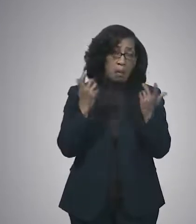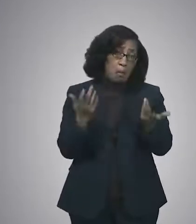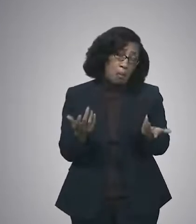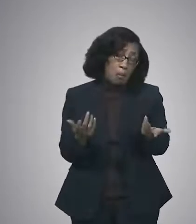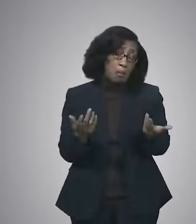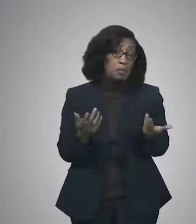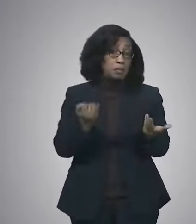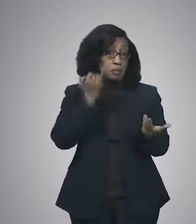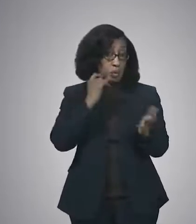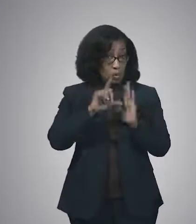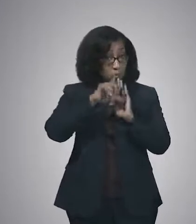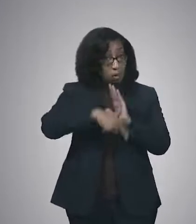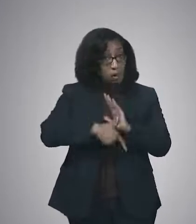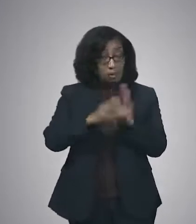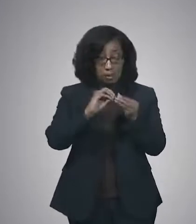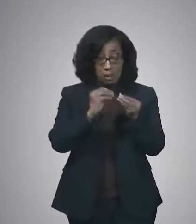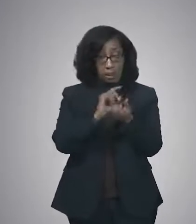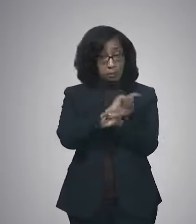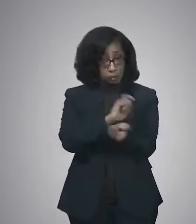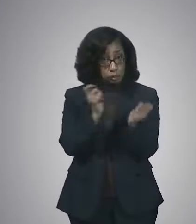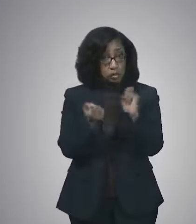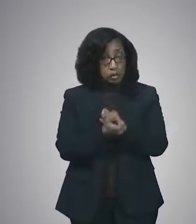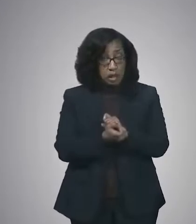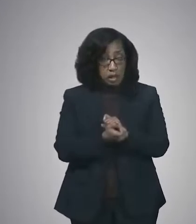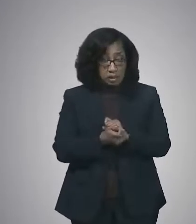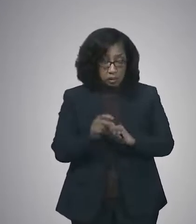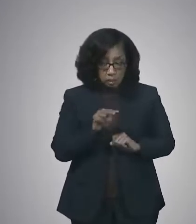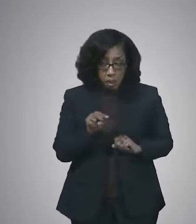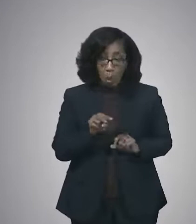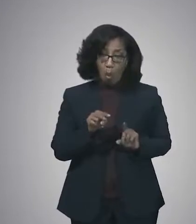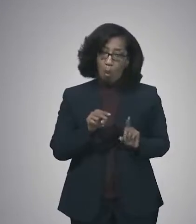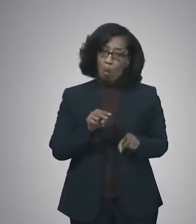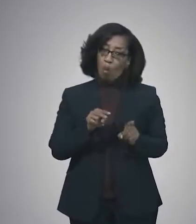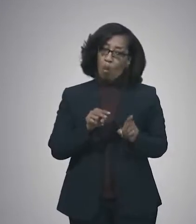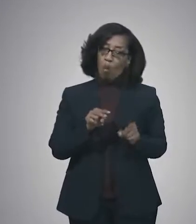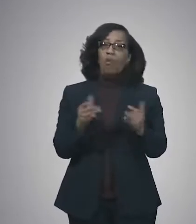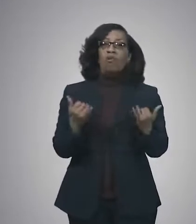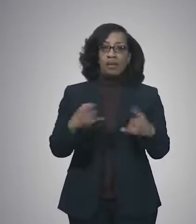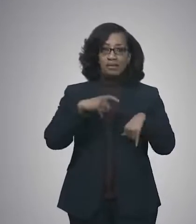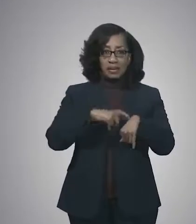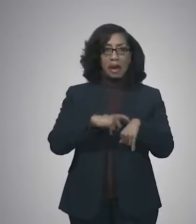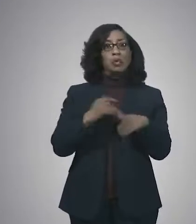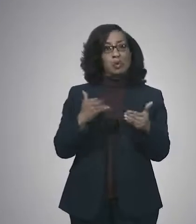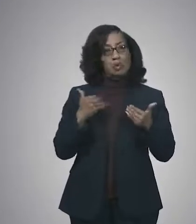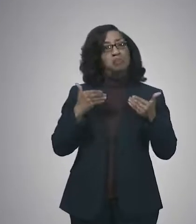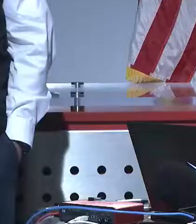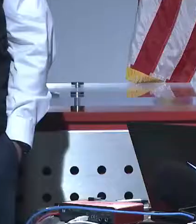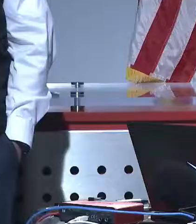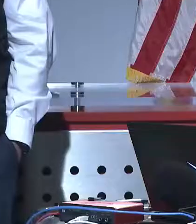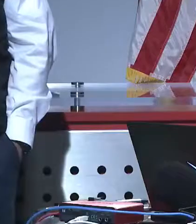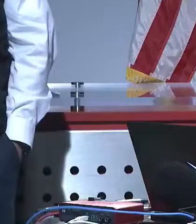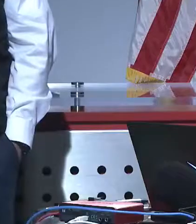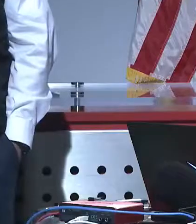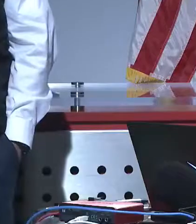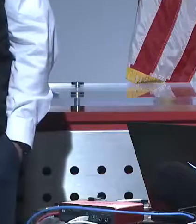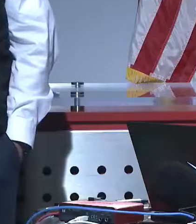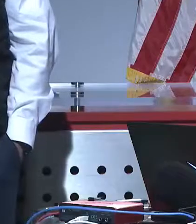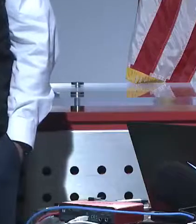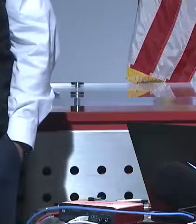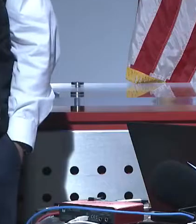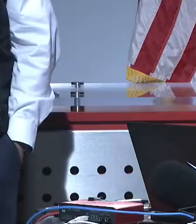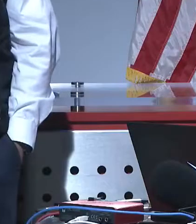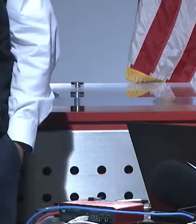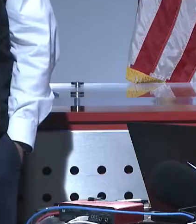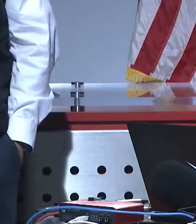data changes, and we feel like we need to do that, we will take the necessary process steps to do so. Hannah Grabenstein,